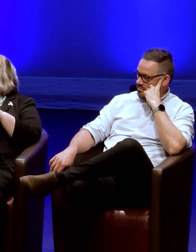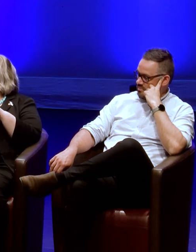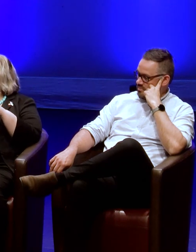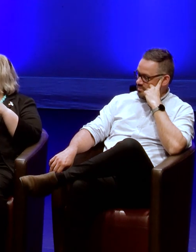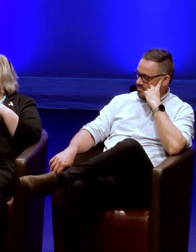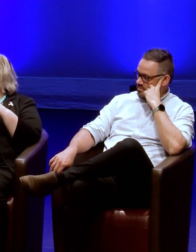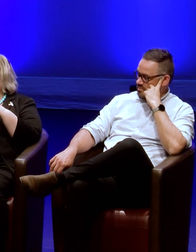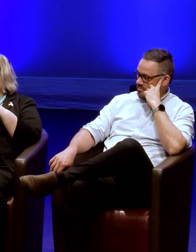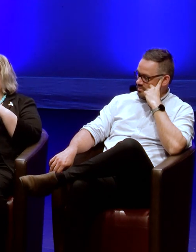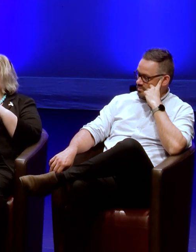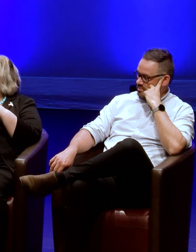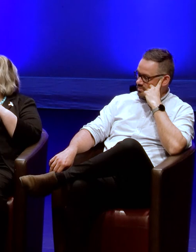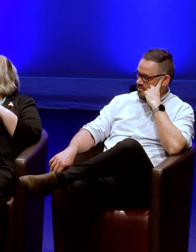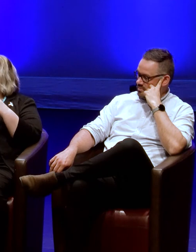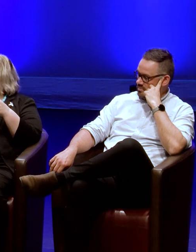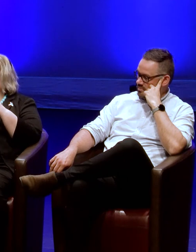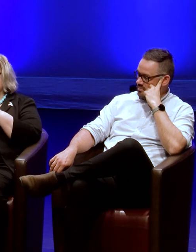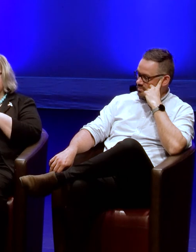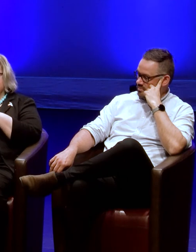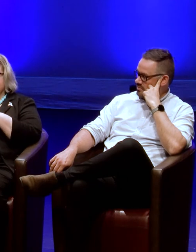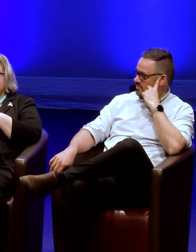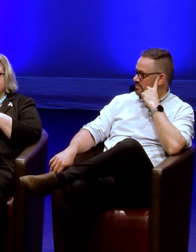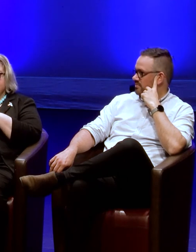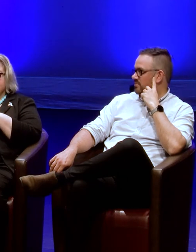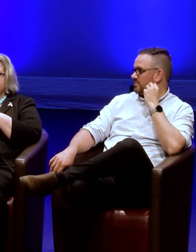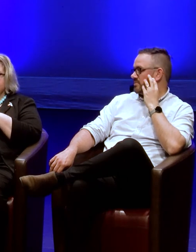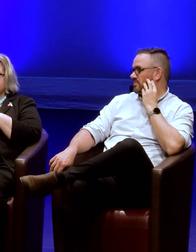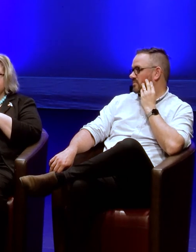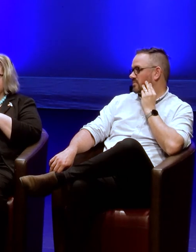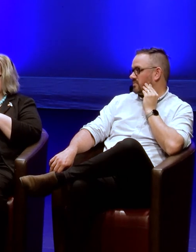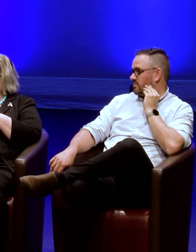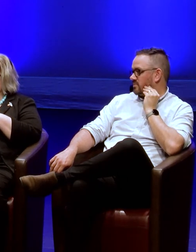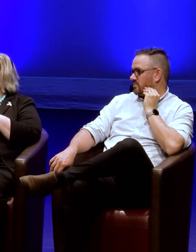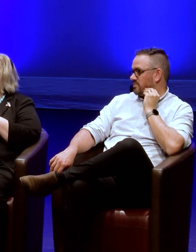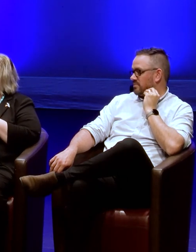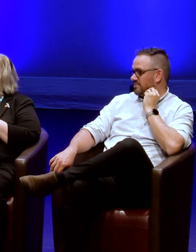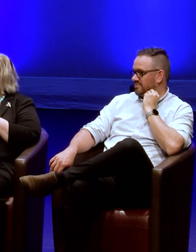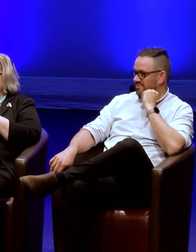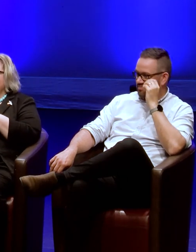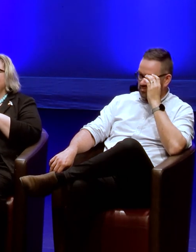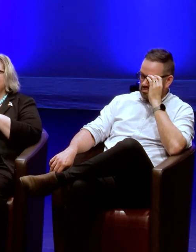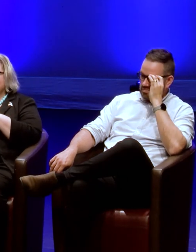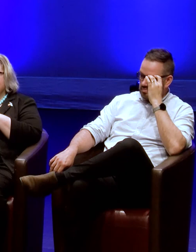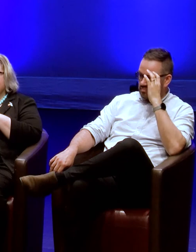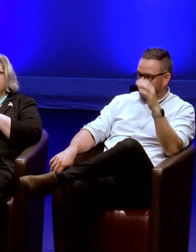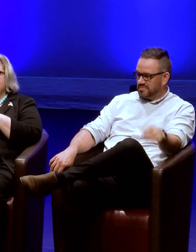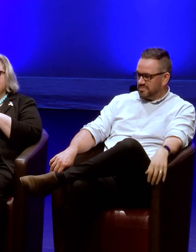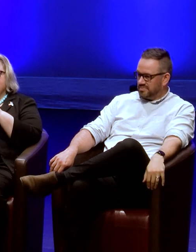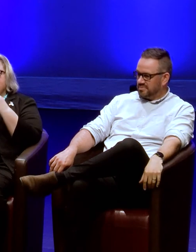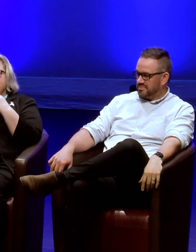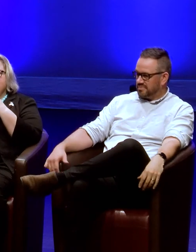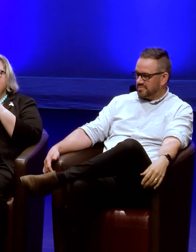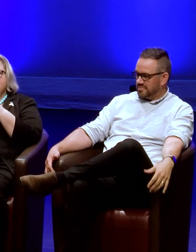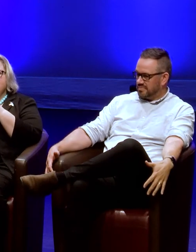25 years restricted access and then 100 years and I thought, who's going to be able to access that? And what is that going to look like?